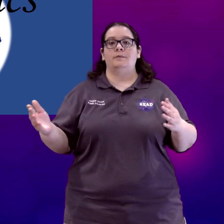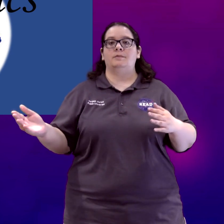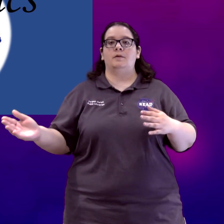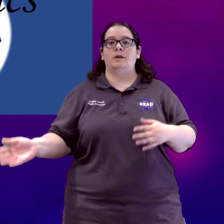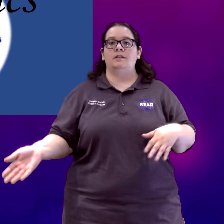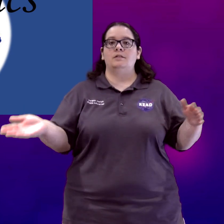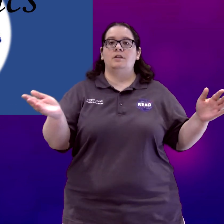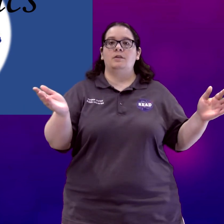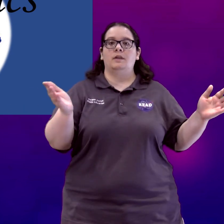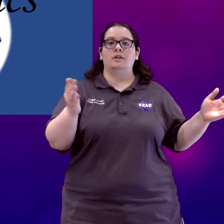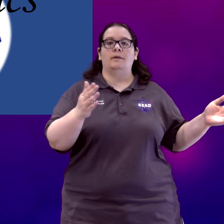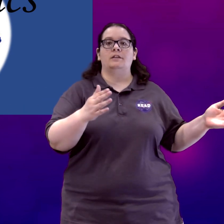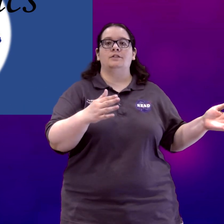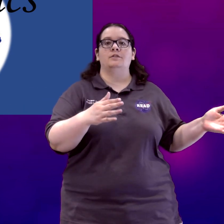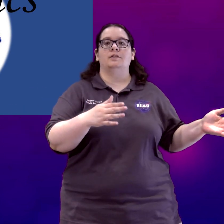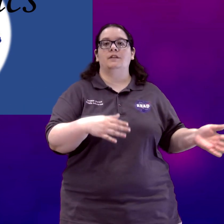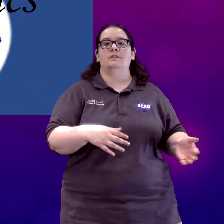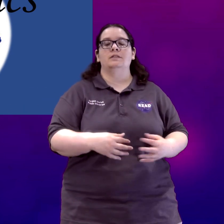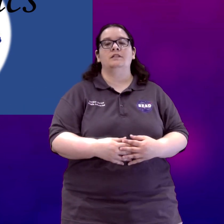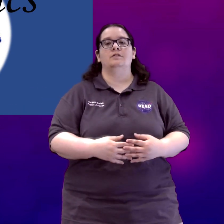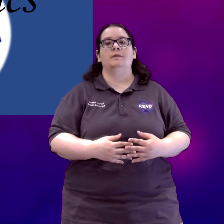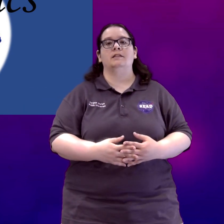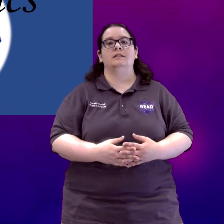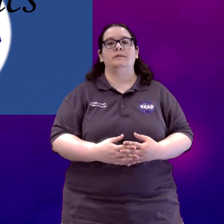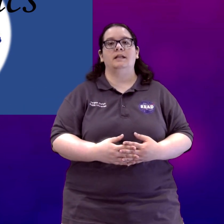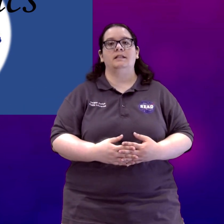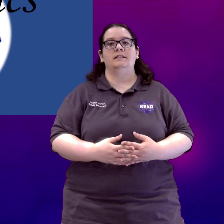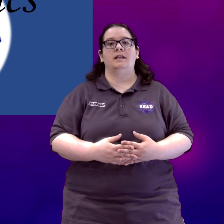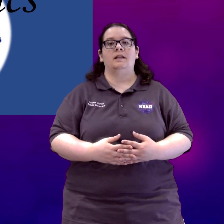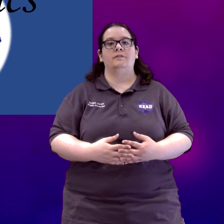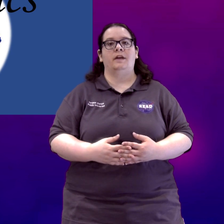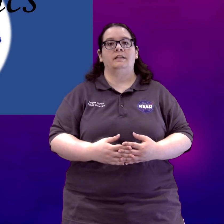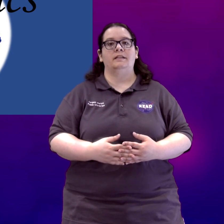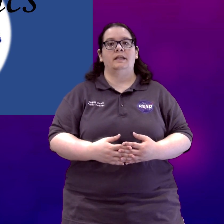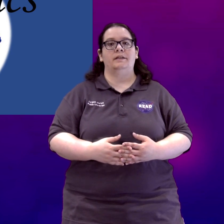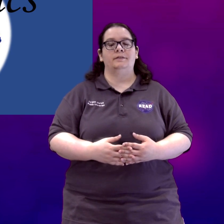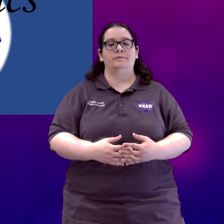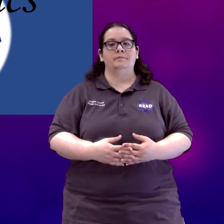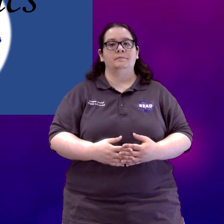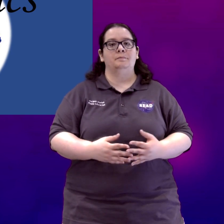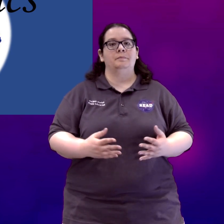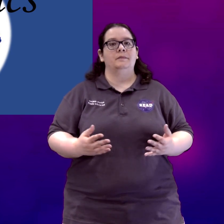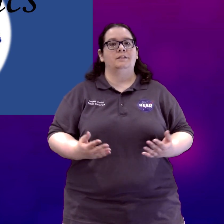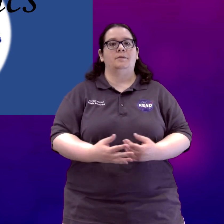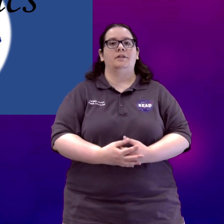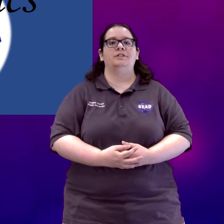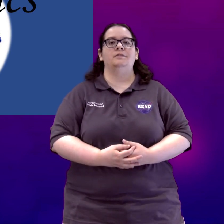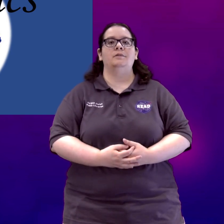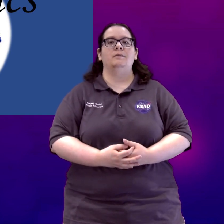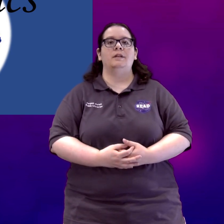you missed part one you can go back to the videos list or back to the playlist and find it there. To start part two we